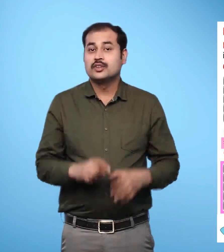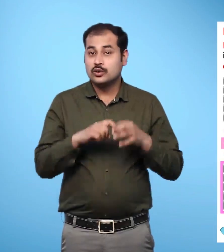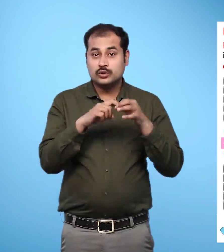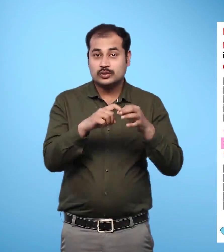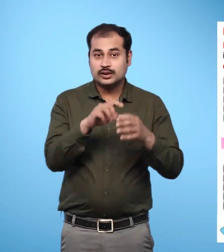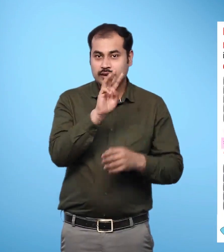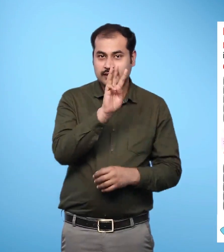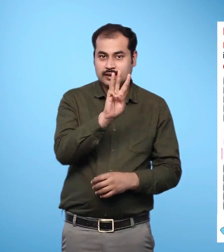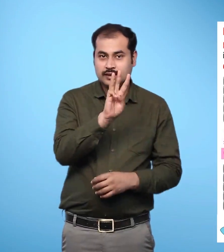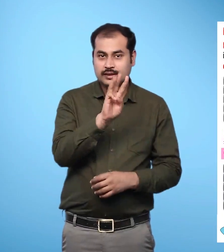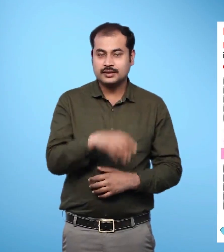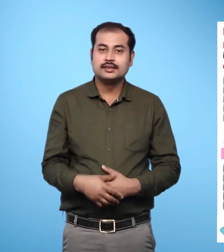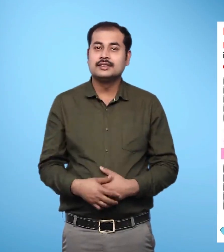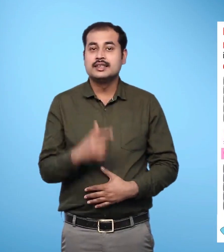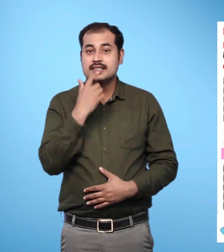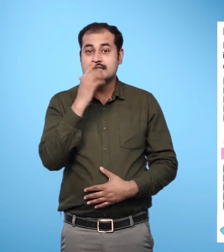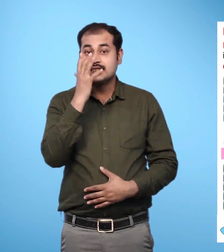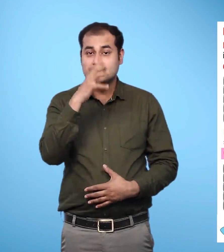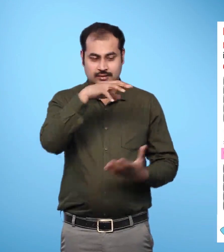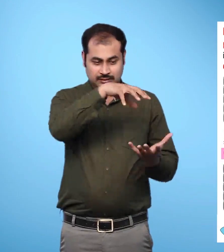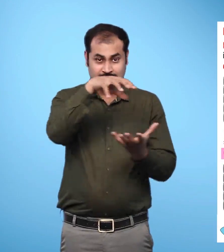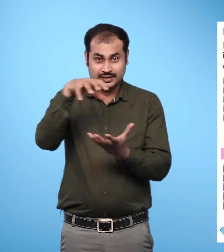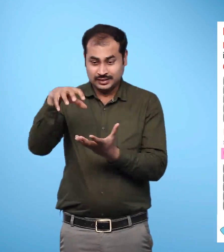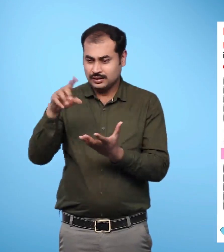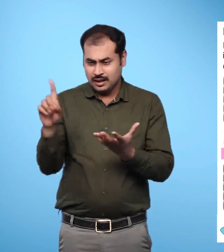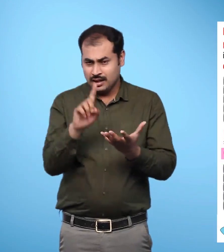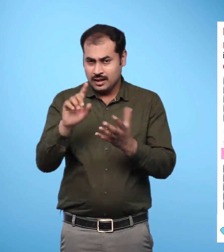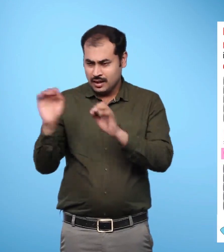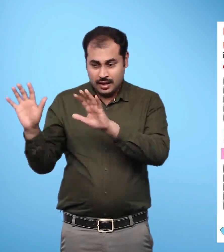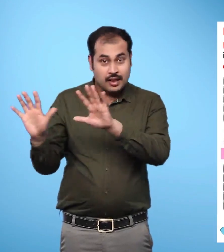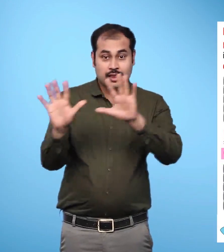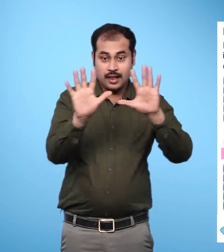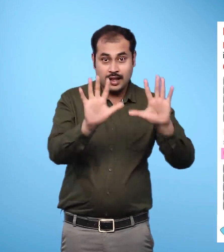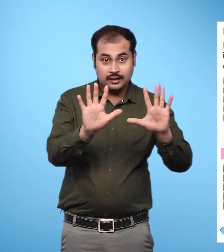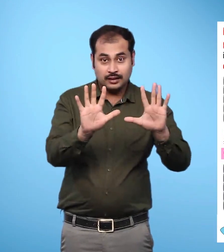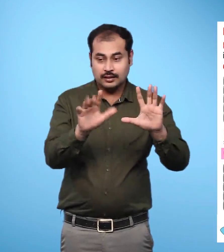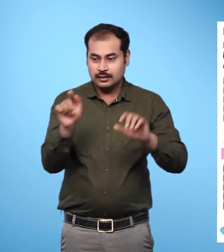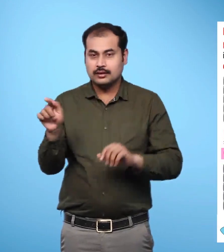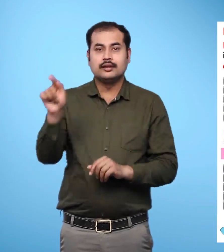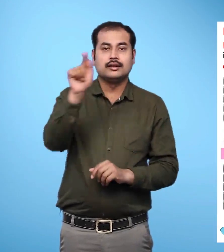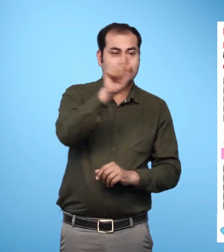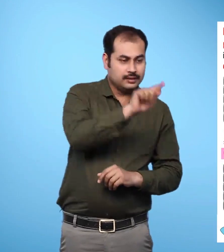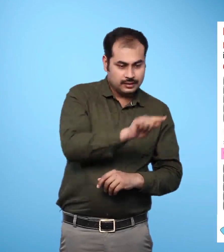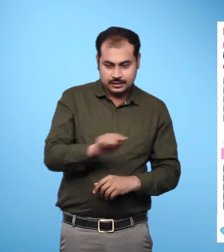box. Question 3 Make a group of 10 glass jars.